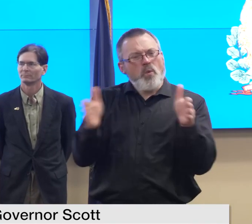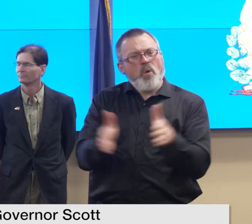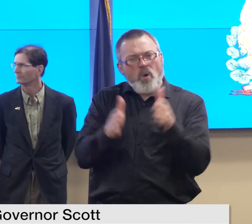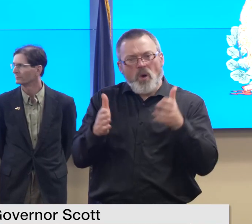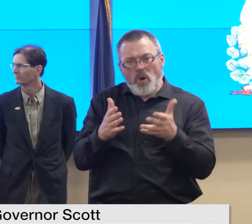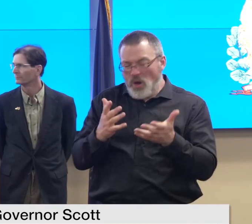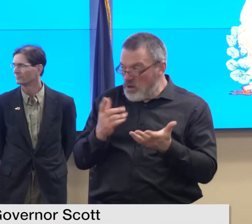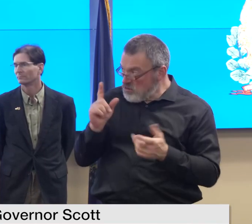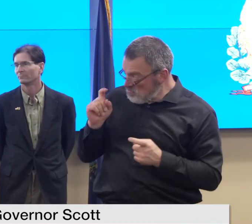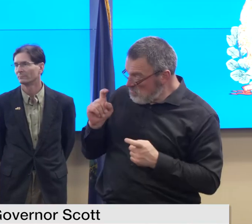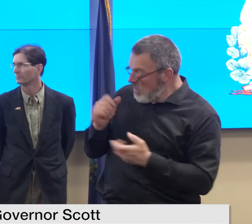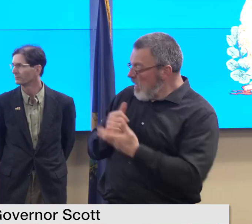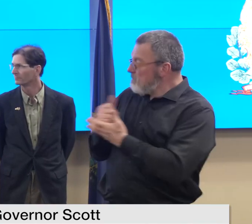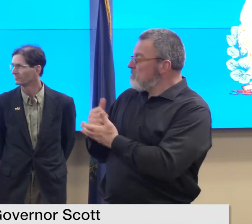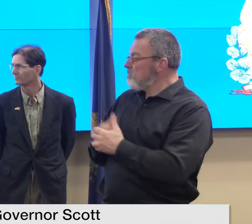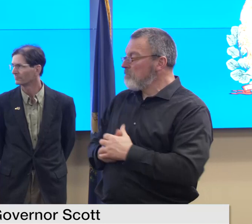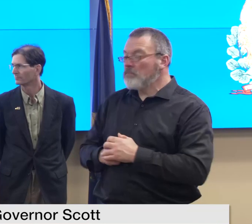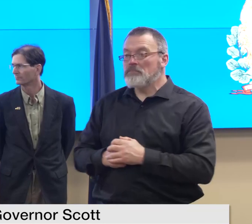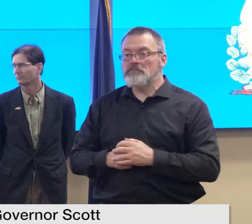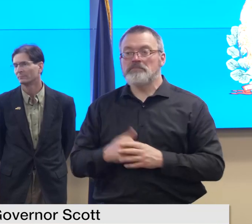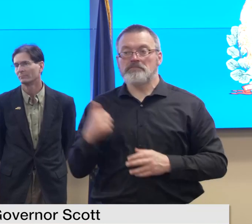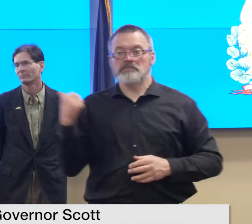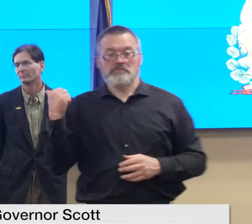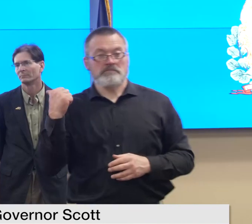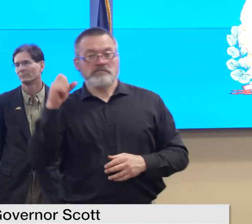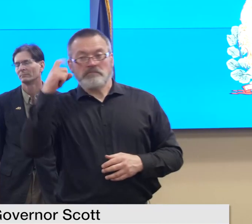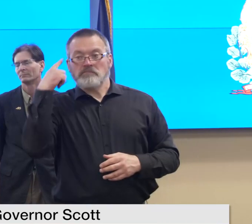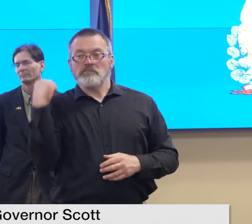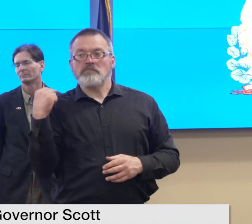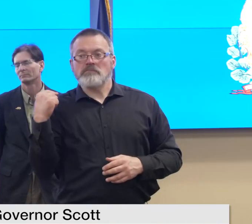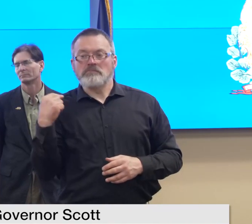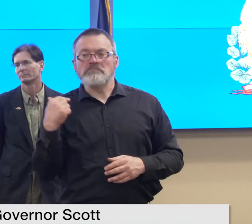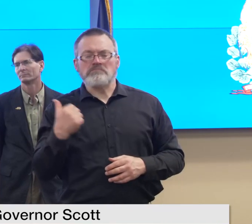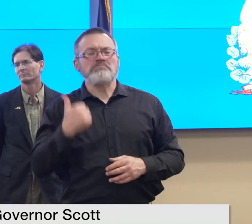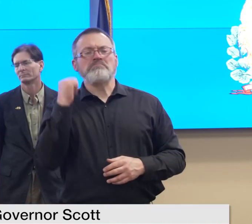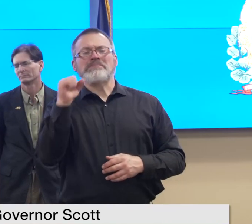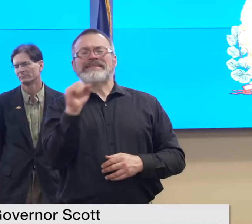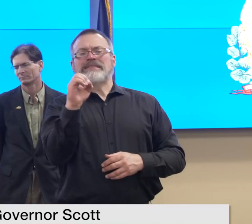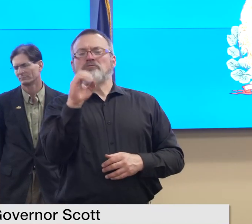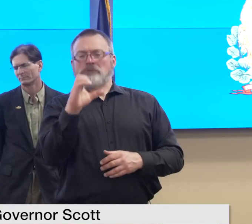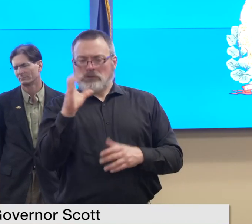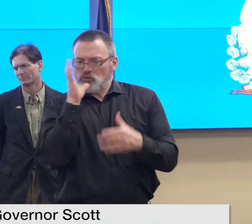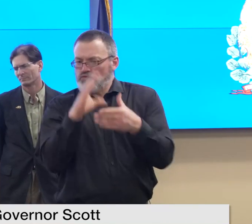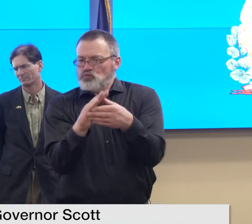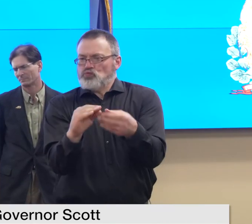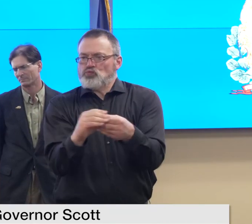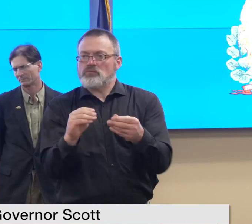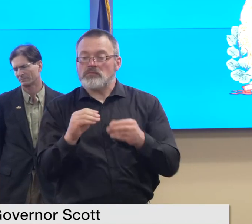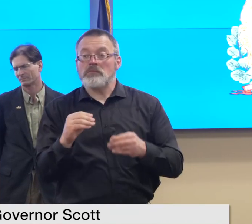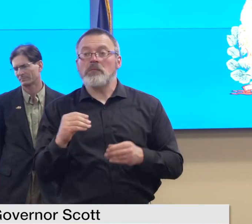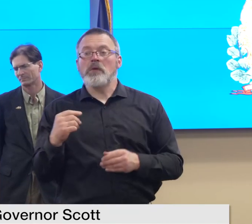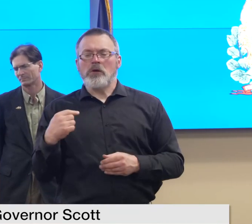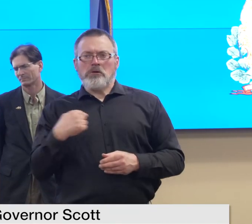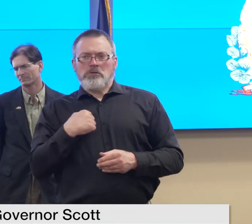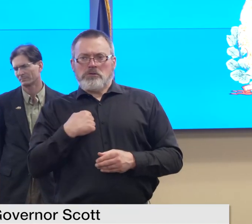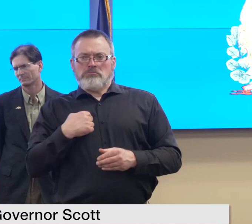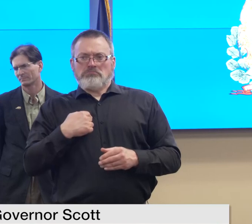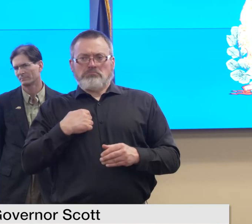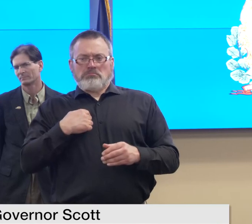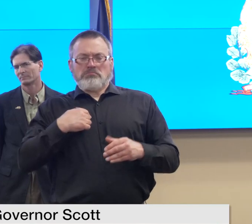understand it uh and eric might be able to address this further but i i do believe that we arrange for